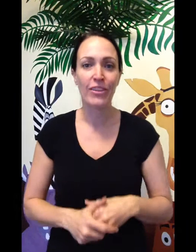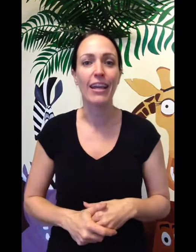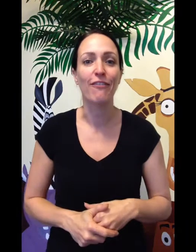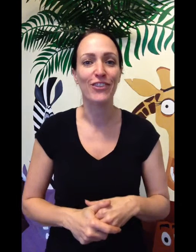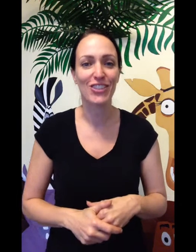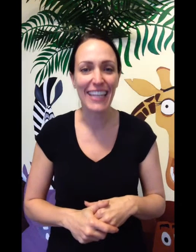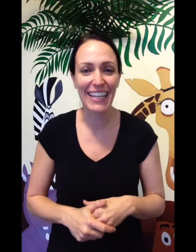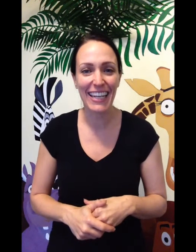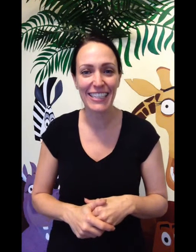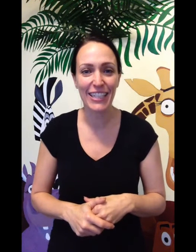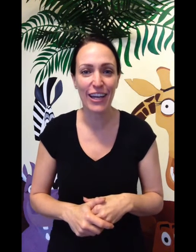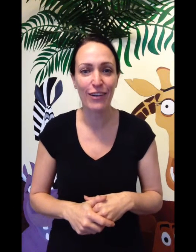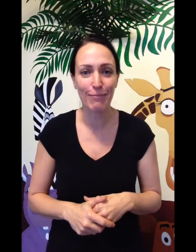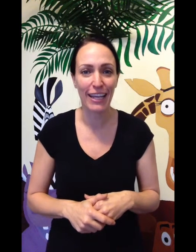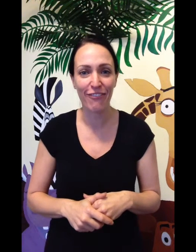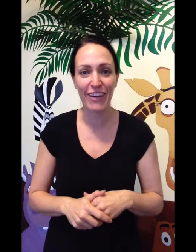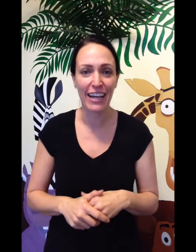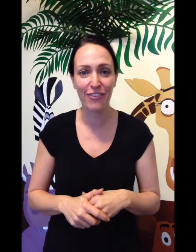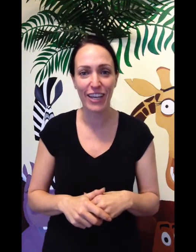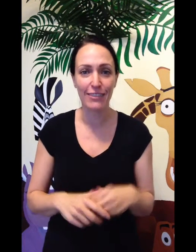If you're silly and you know it, make a funny face.